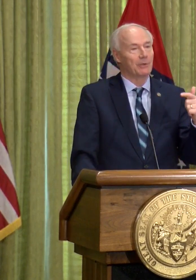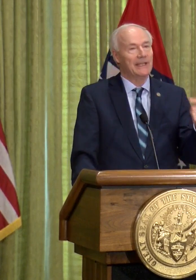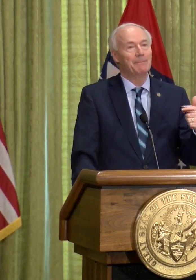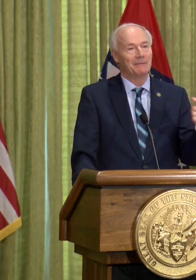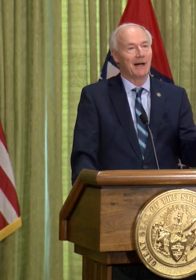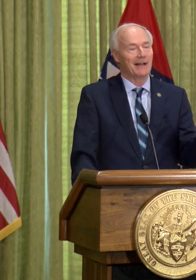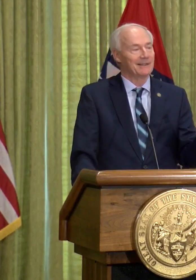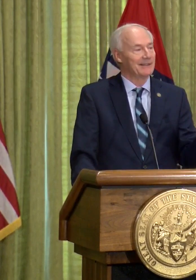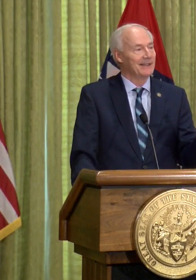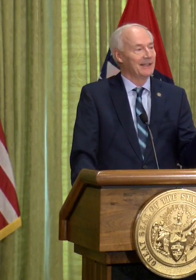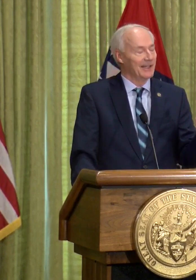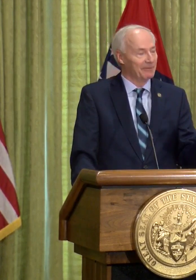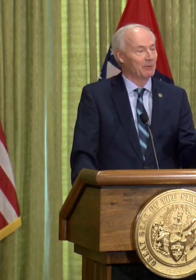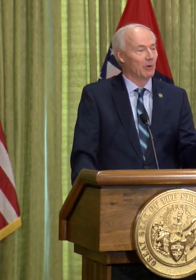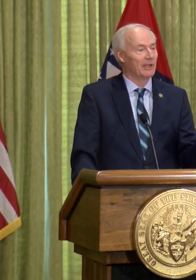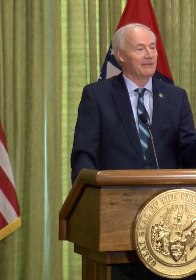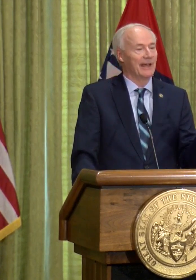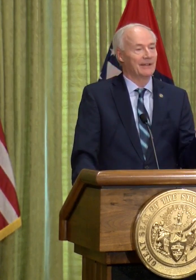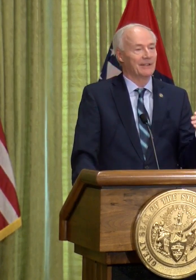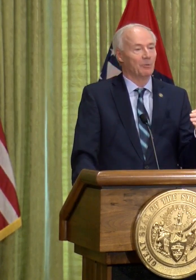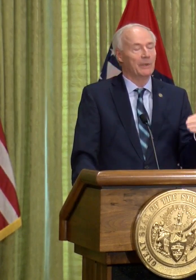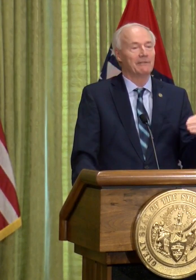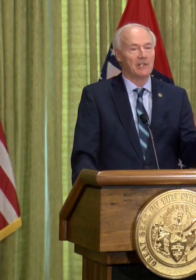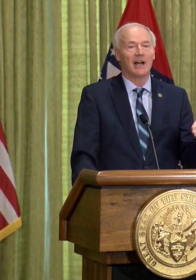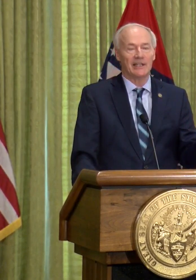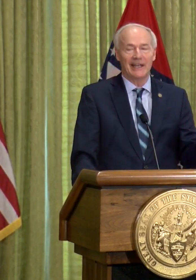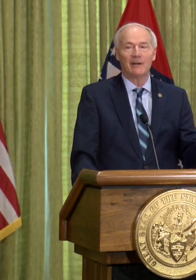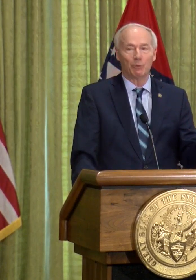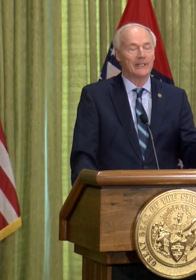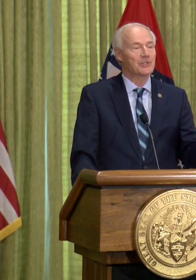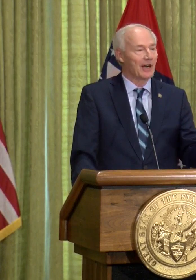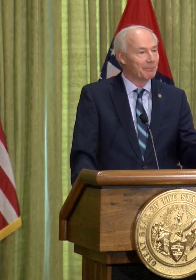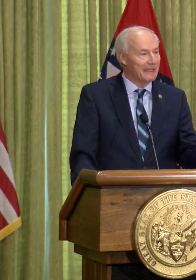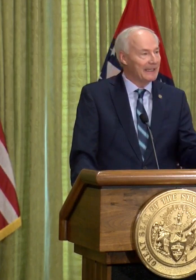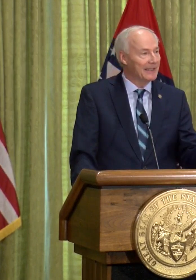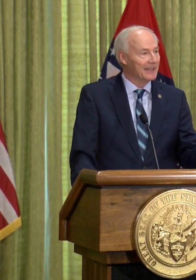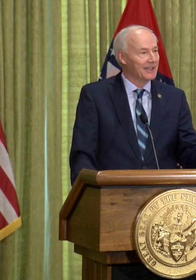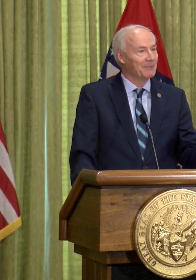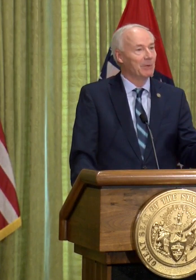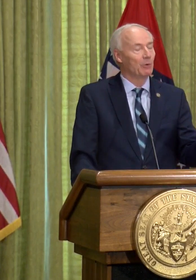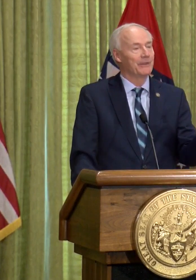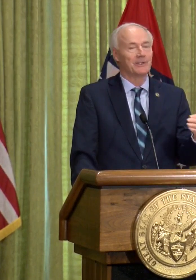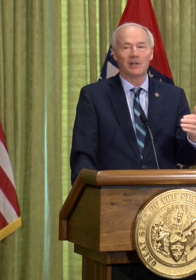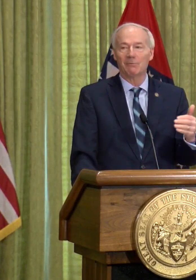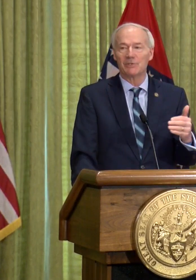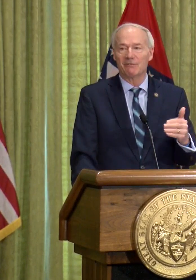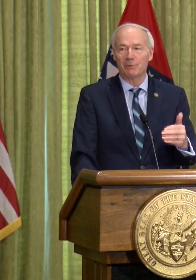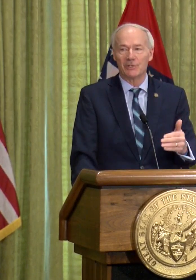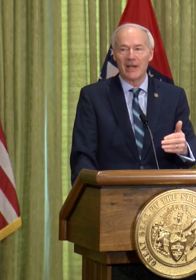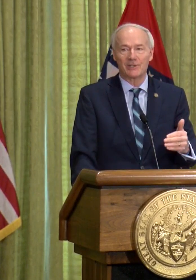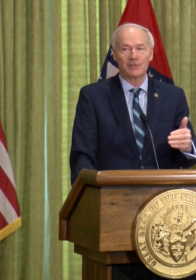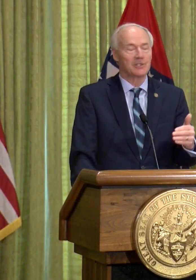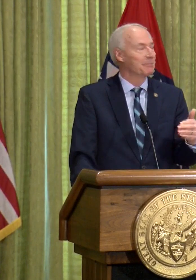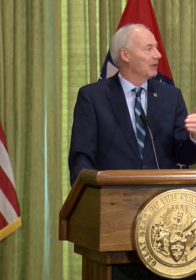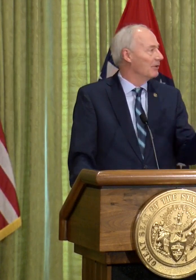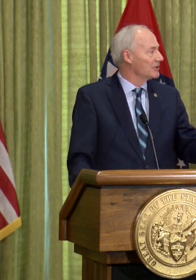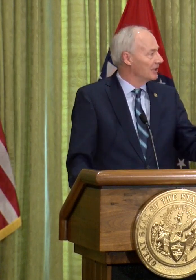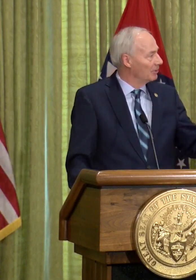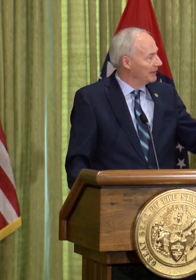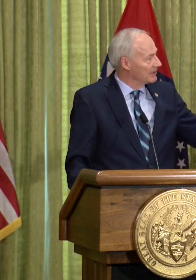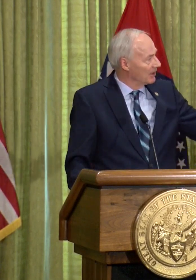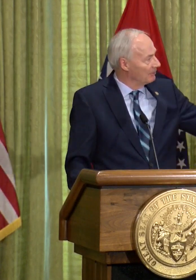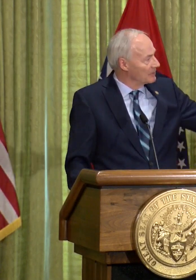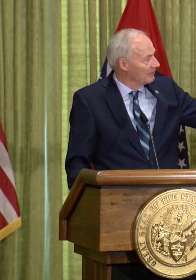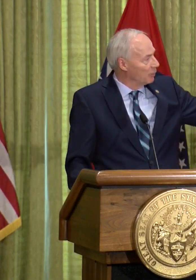so keep in mind, everyone, that we have not yet reached our peak, both in terms of projections, but